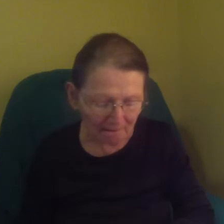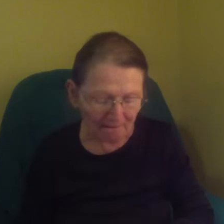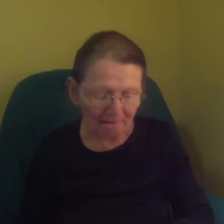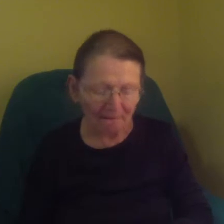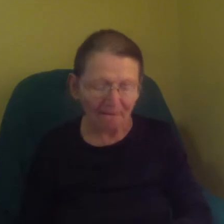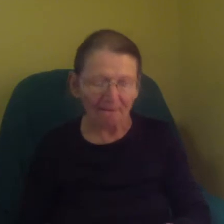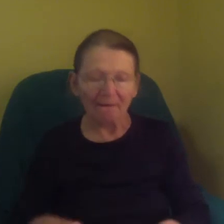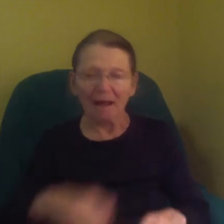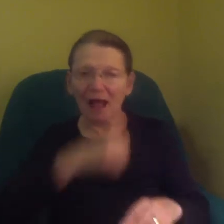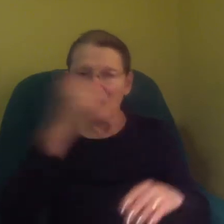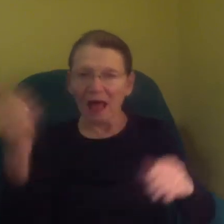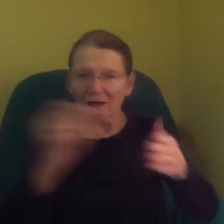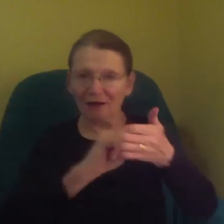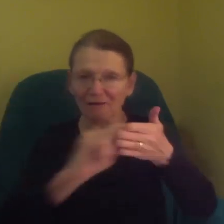I don't know.